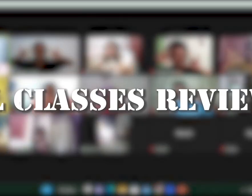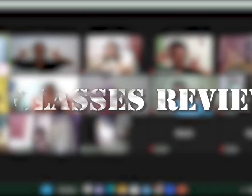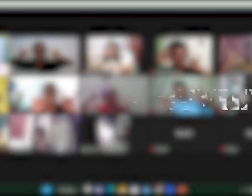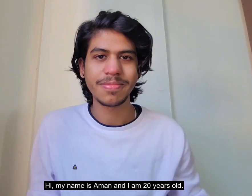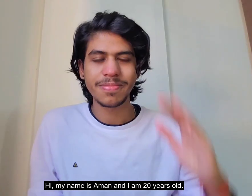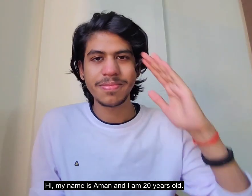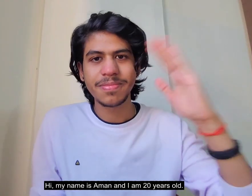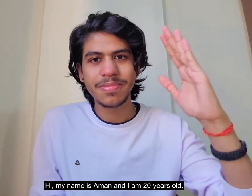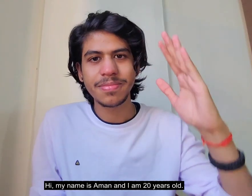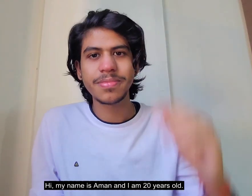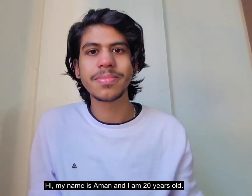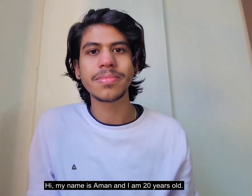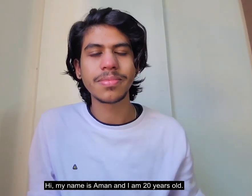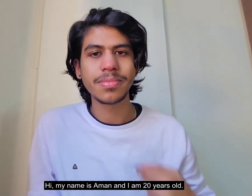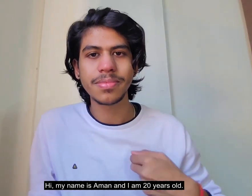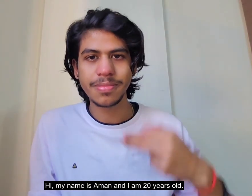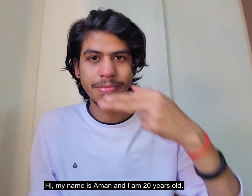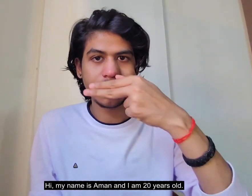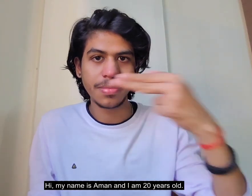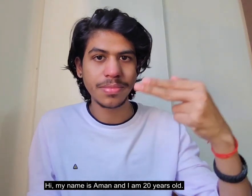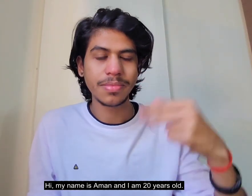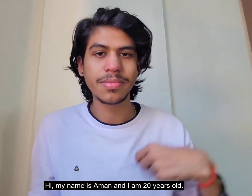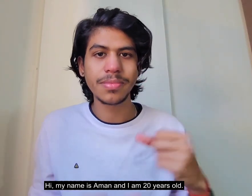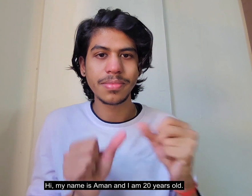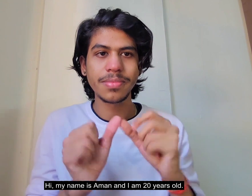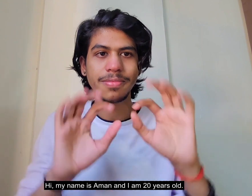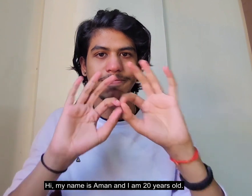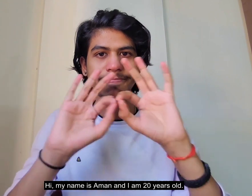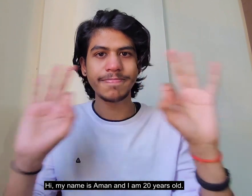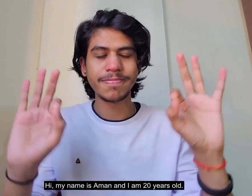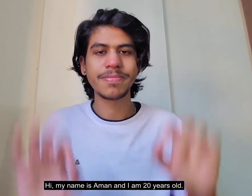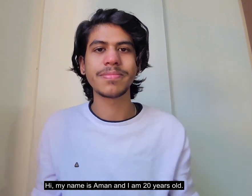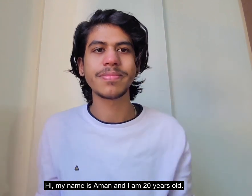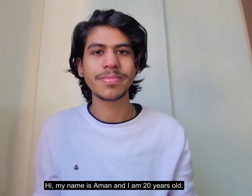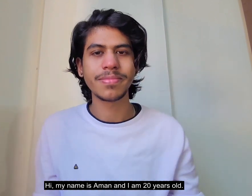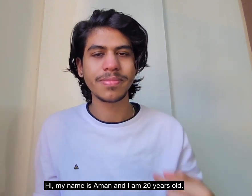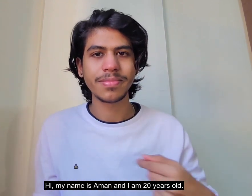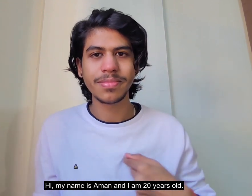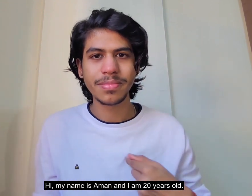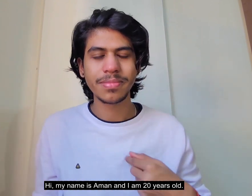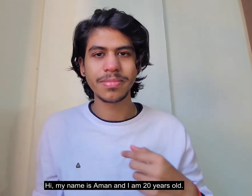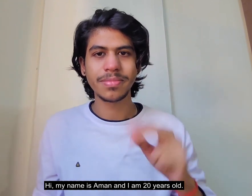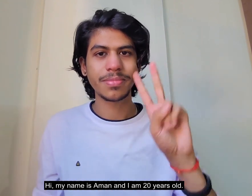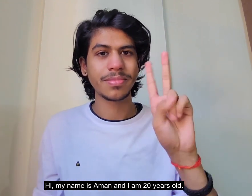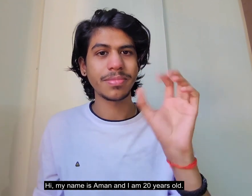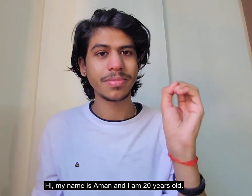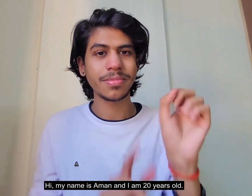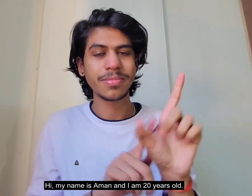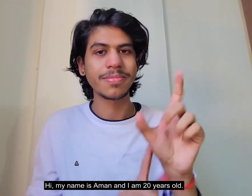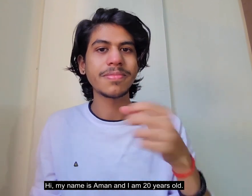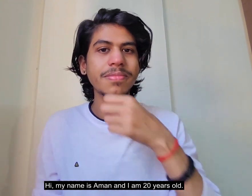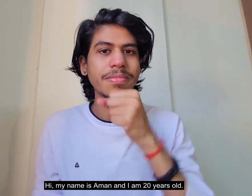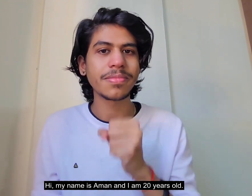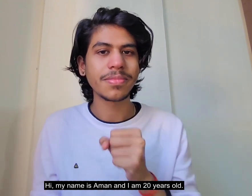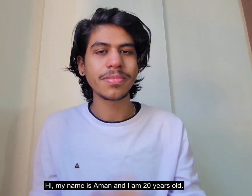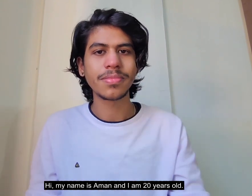Hi, my name is Aman, and I am 20 years old.